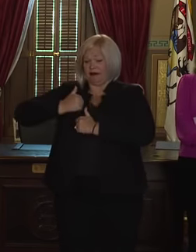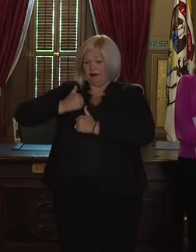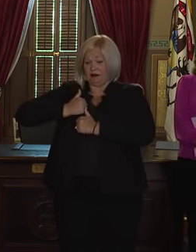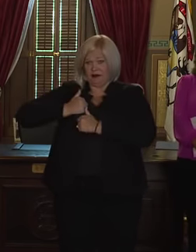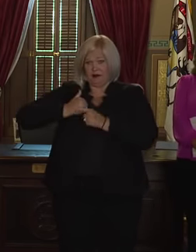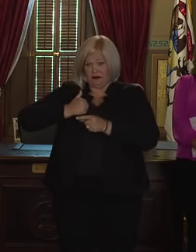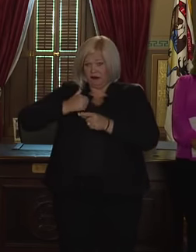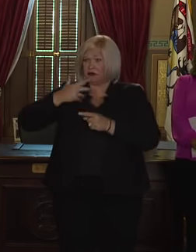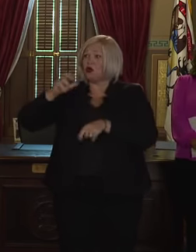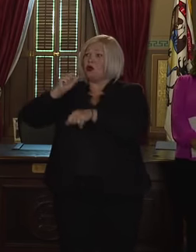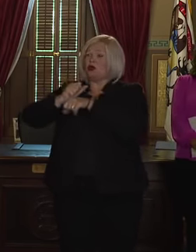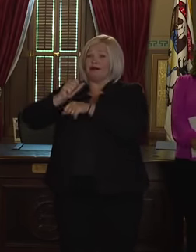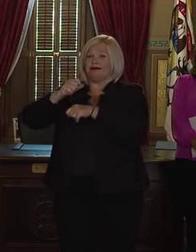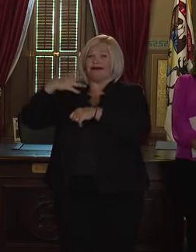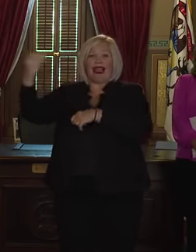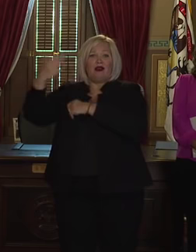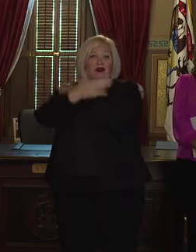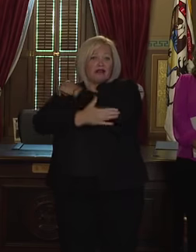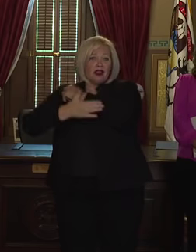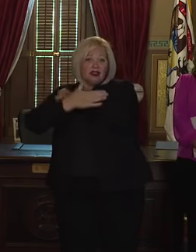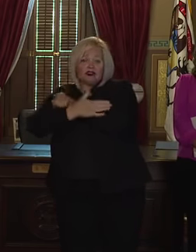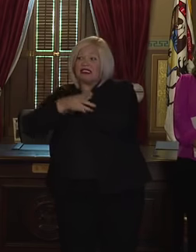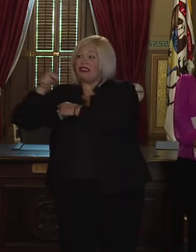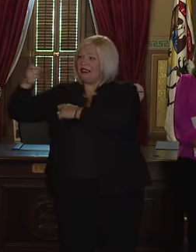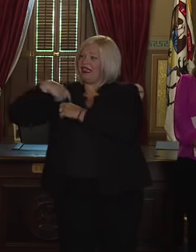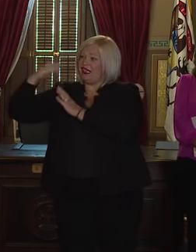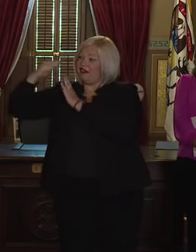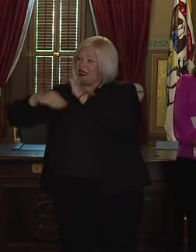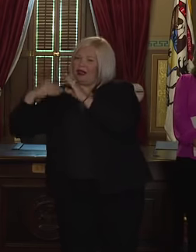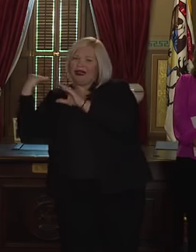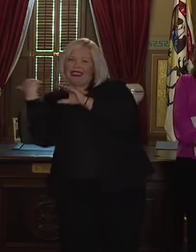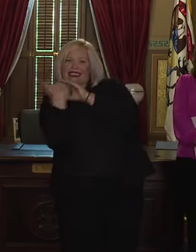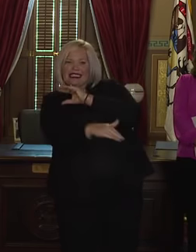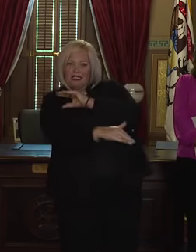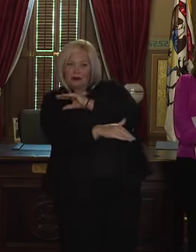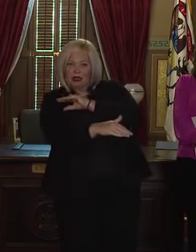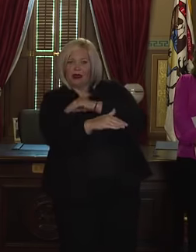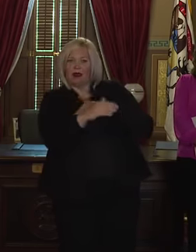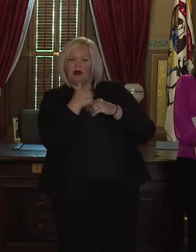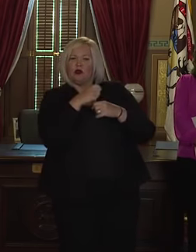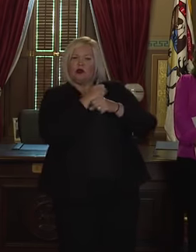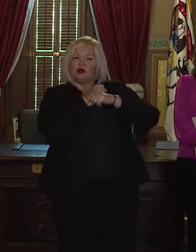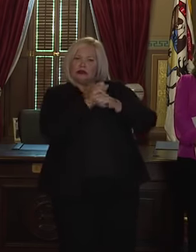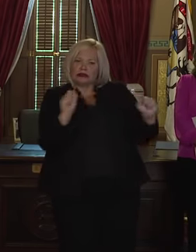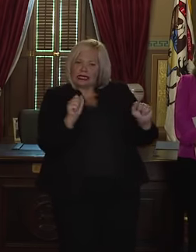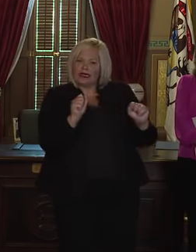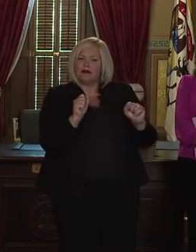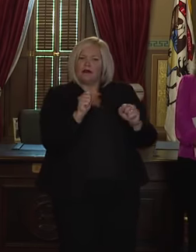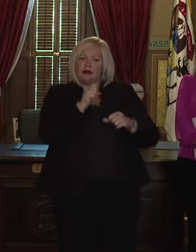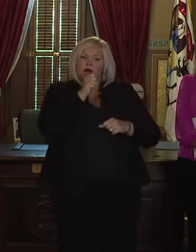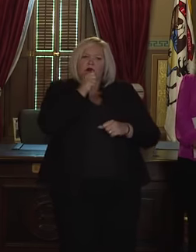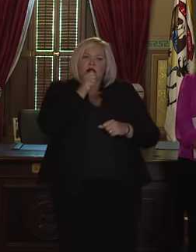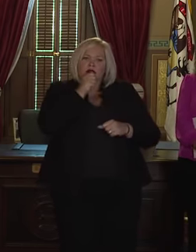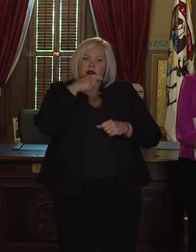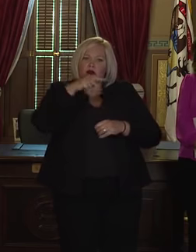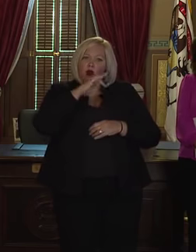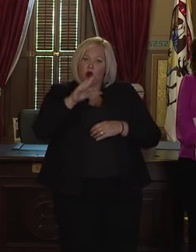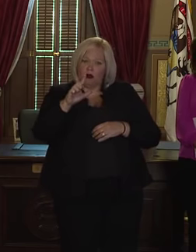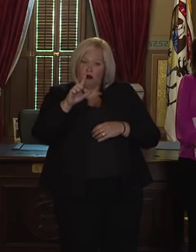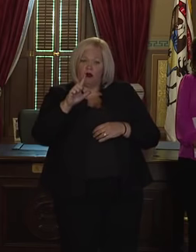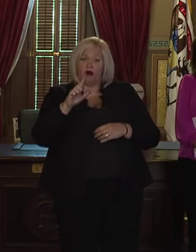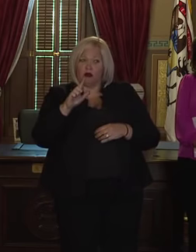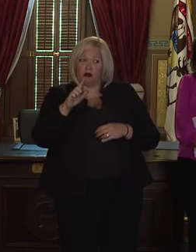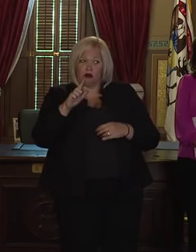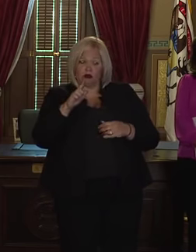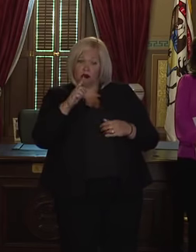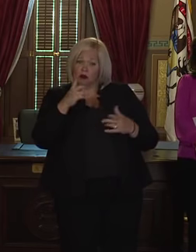and their spouses to complete their ballots and return them electronically through a secure portal. My office stands ready and willing to work